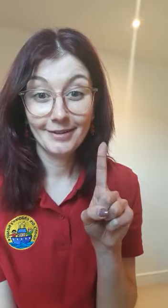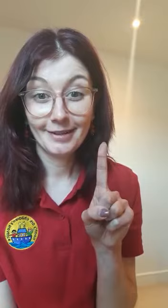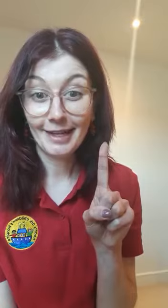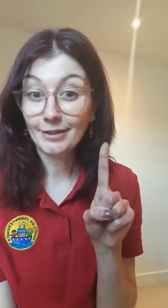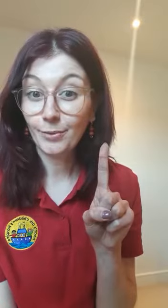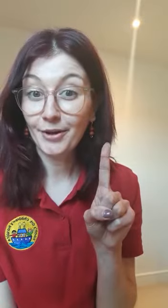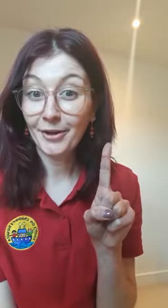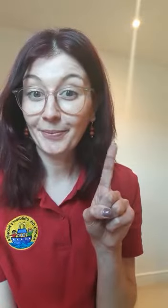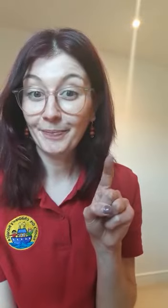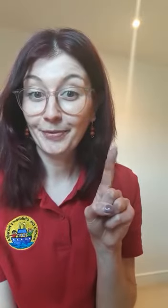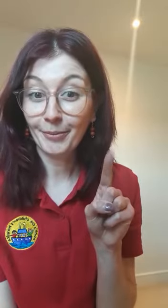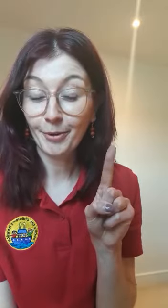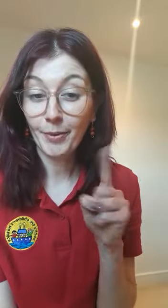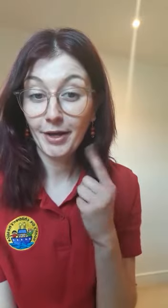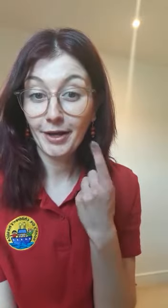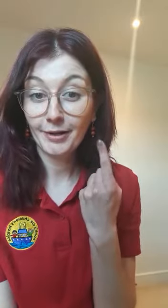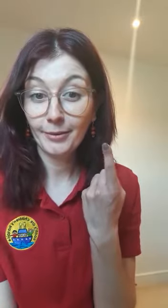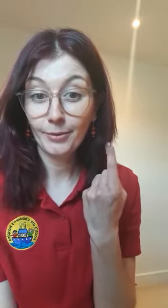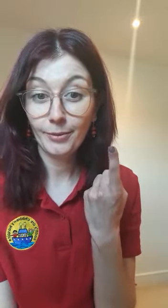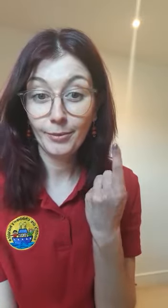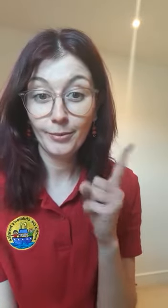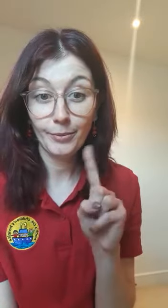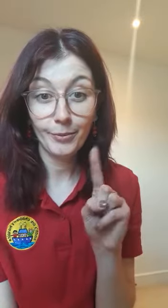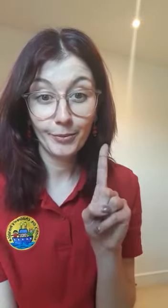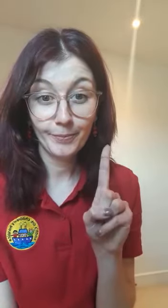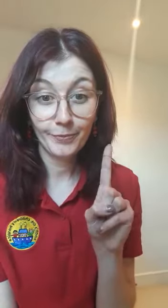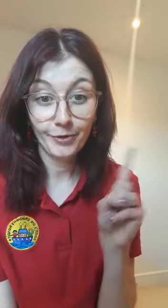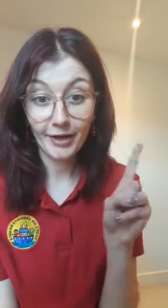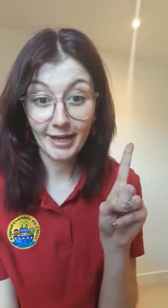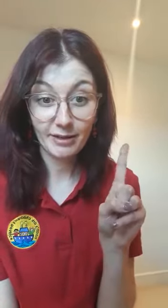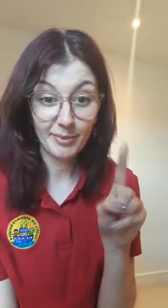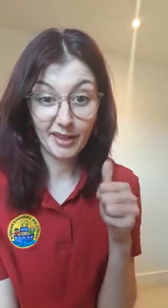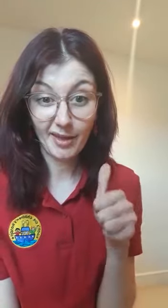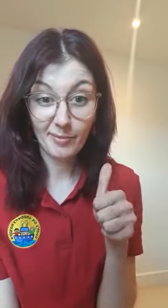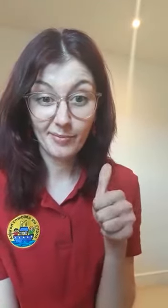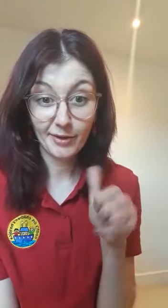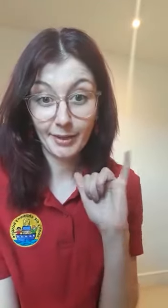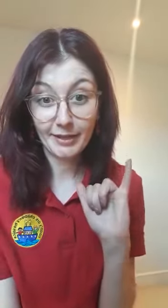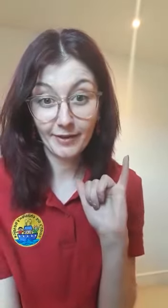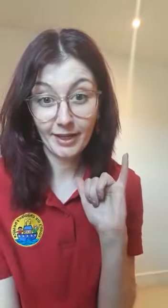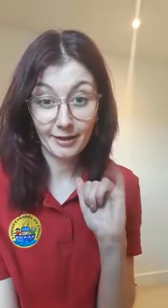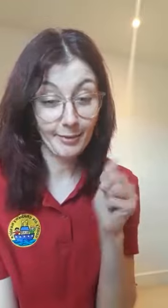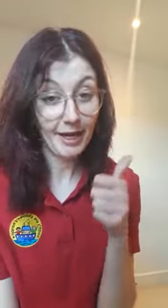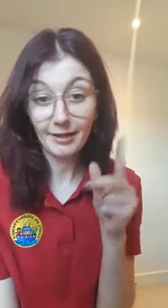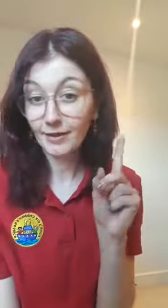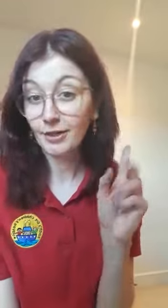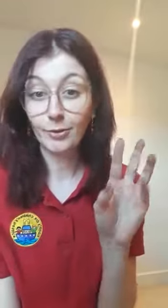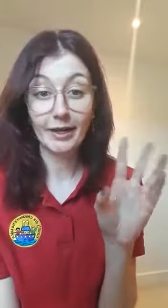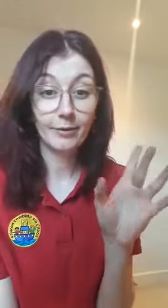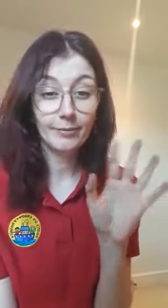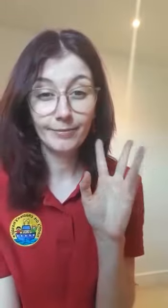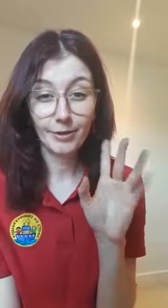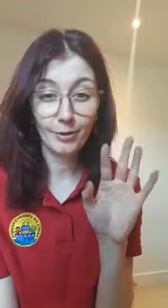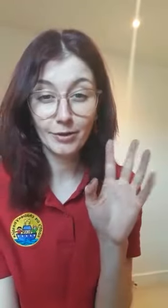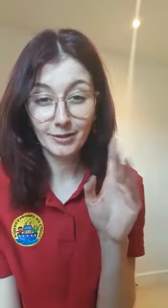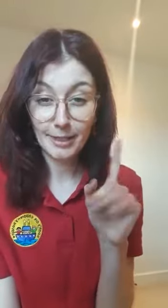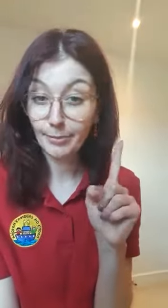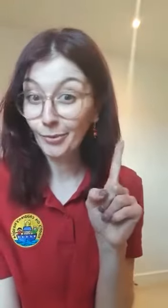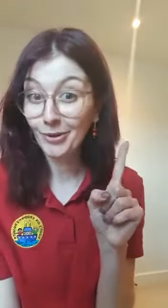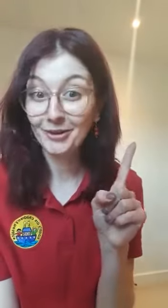Last one. Number one. Whoop, whoop, whoop. So again, could be the thumb. It could little finger. It could be any finger you like. Who wants to be number one?